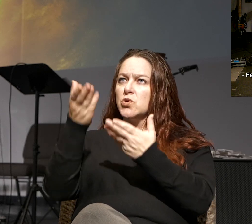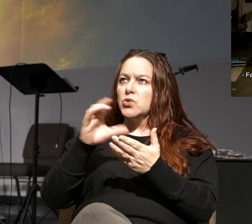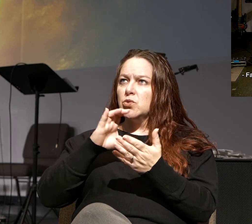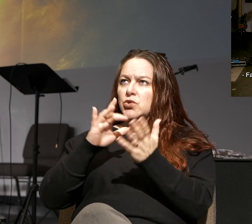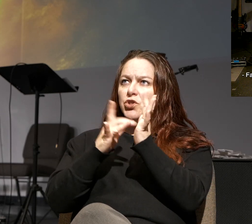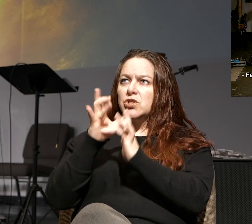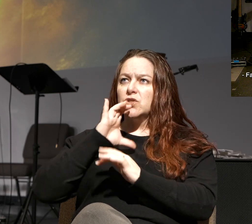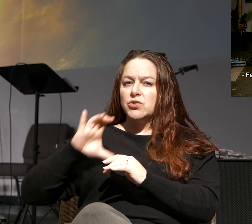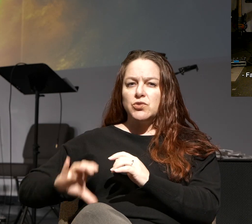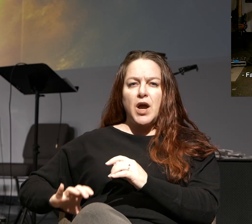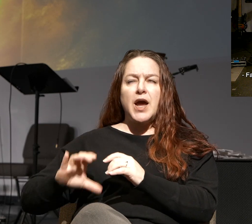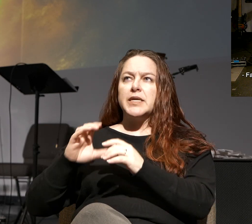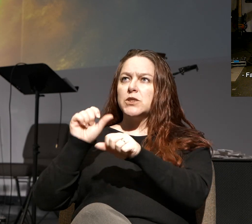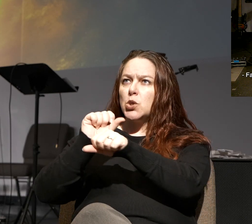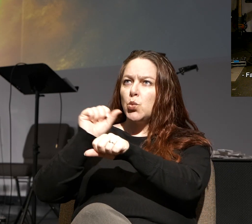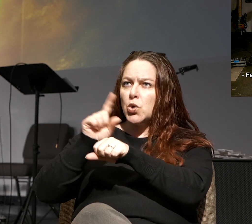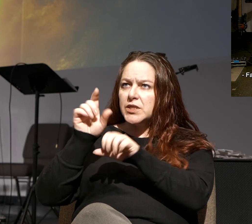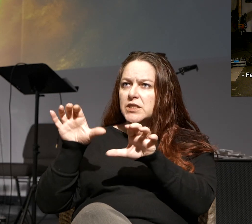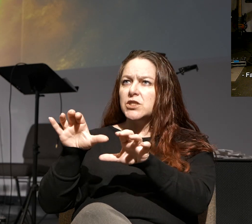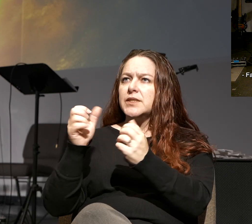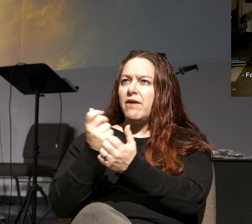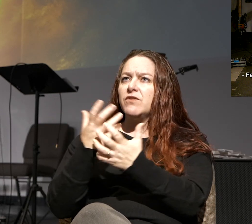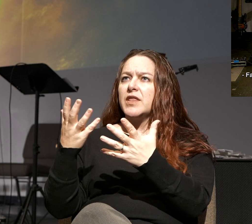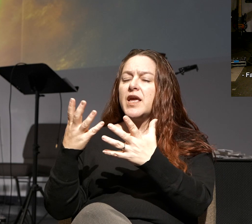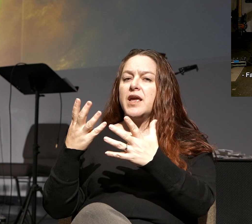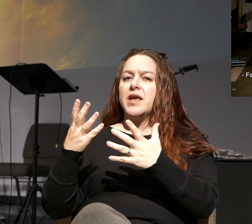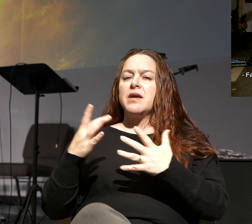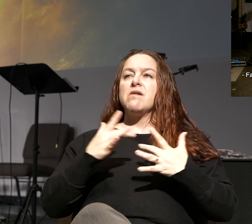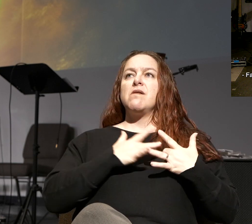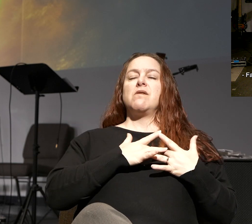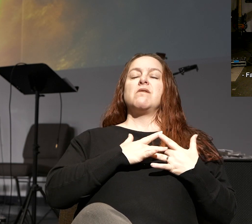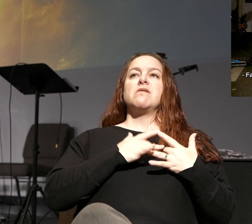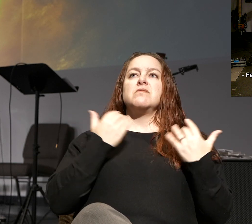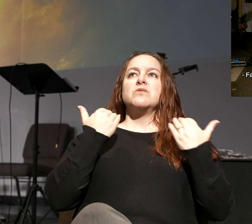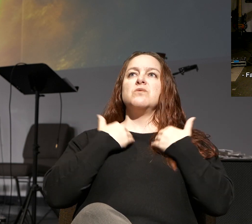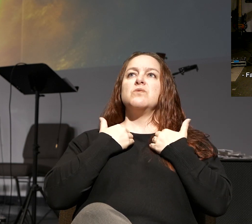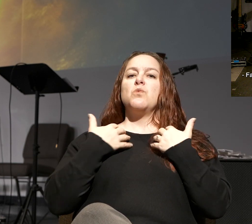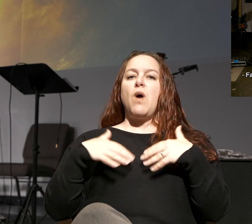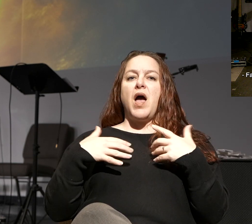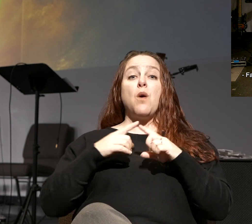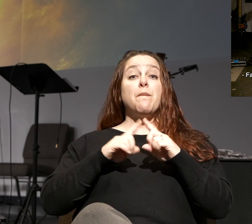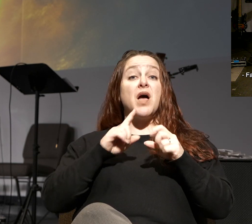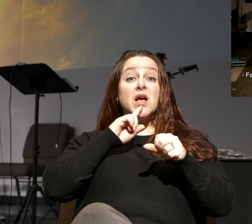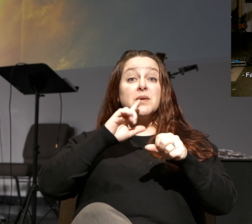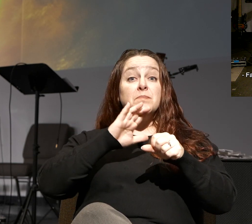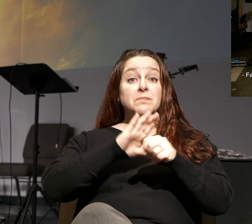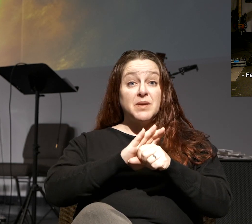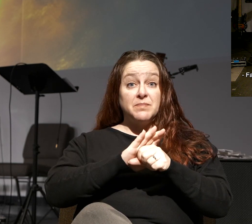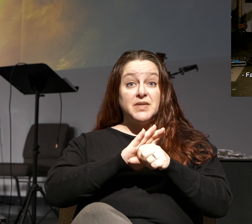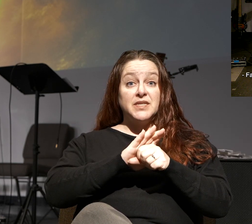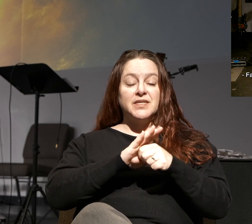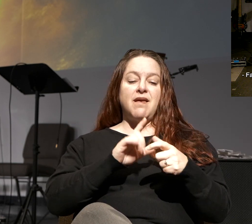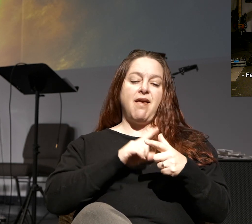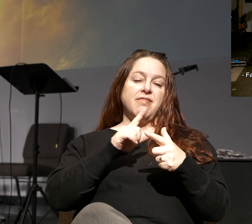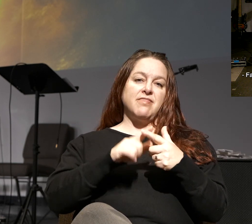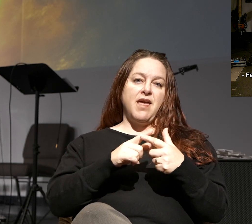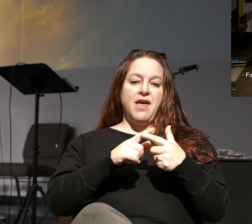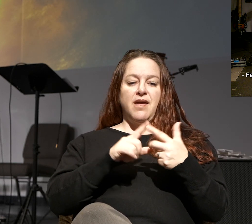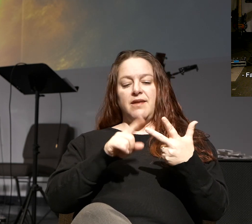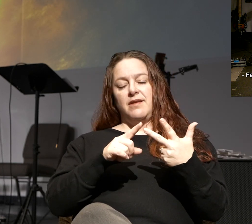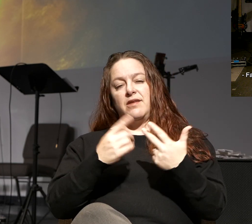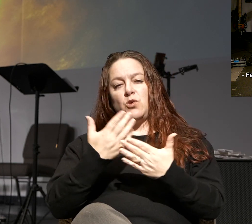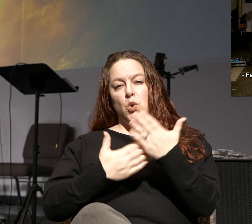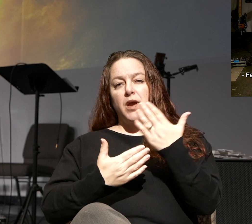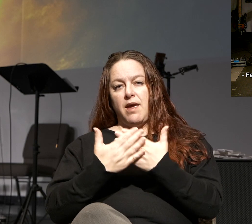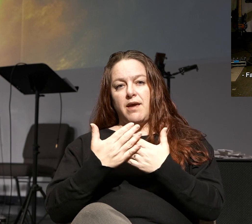work of Jesus Christ. That's the heart. But it takes commitment to lead to certainty. That's your hands. Now, let me